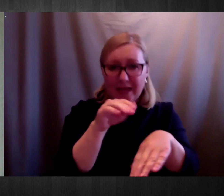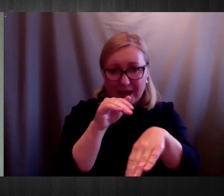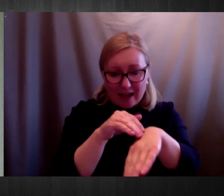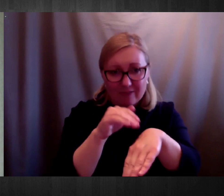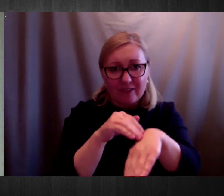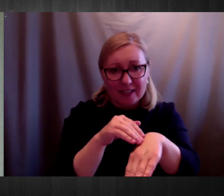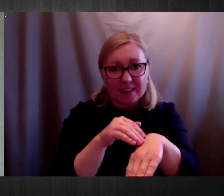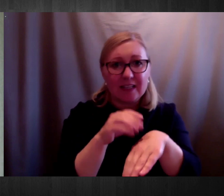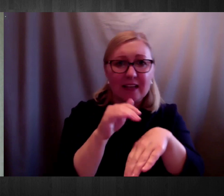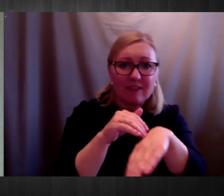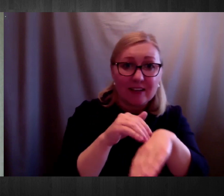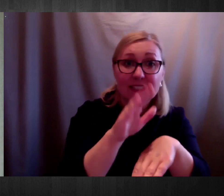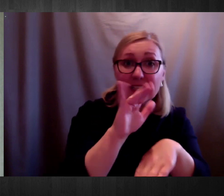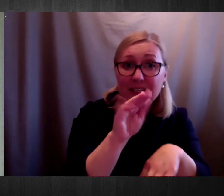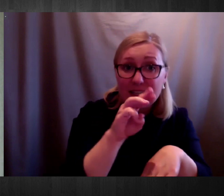prolactin.